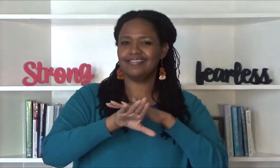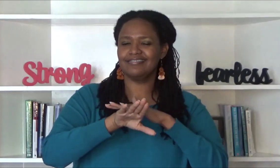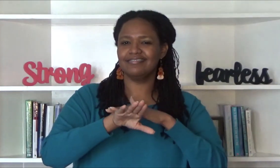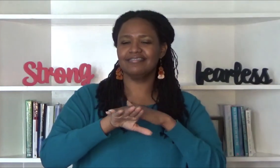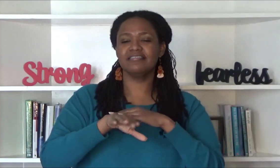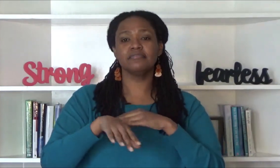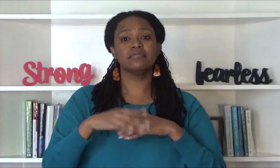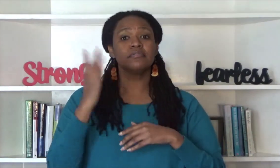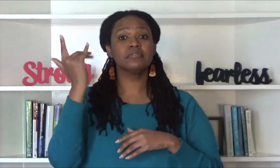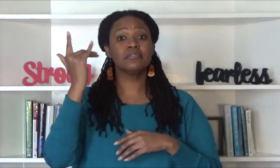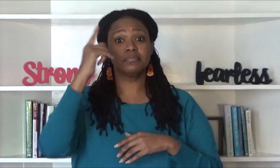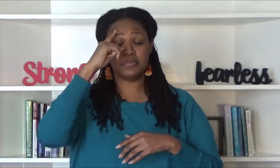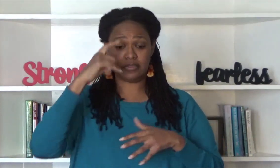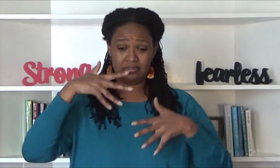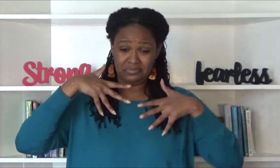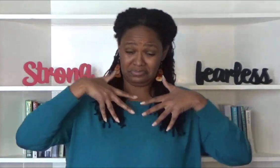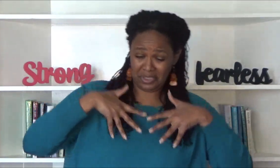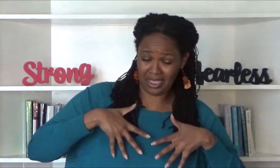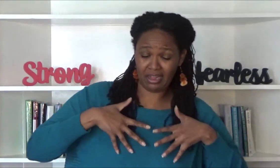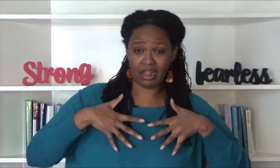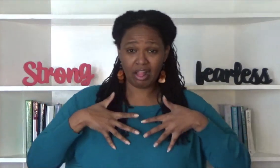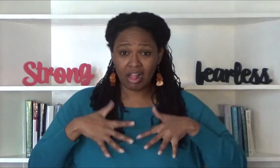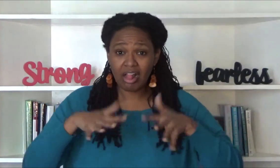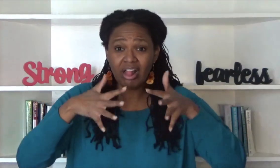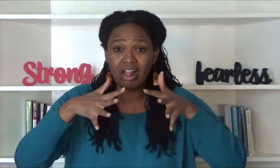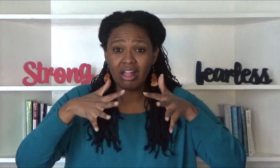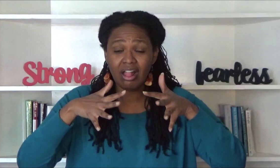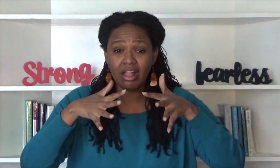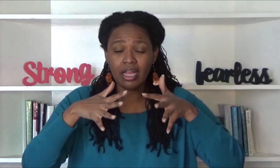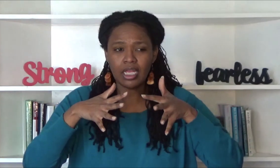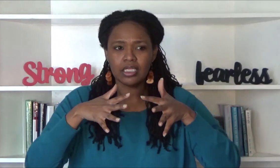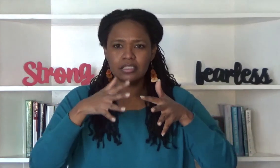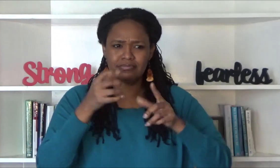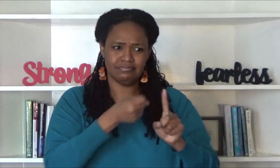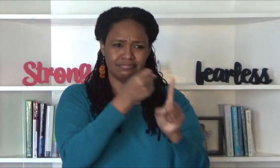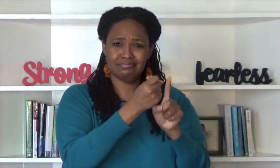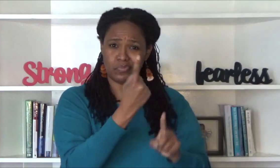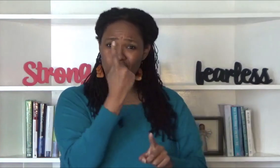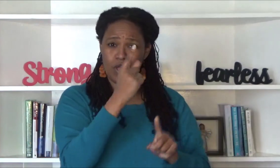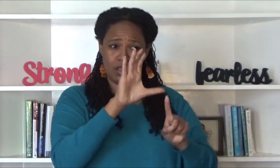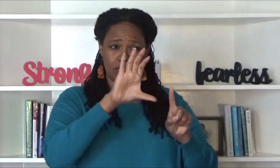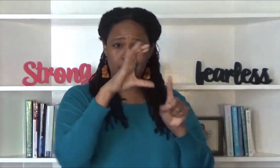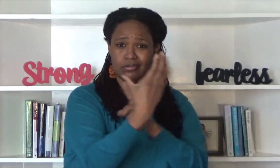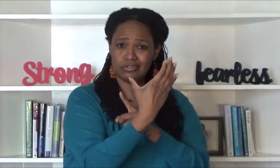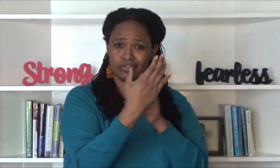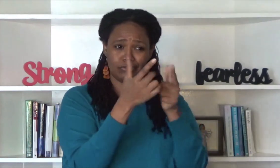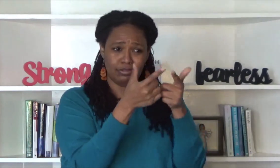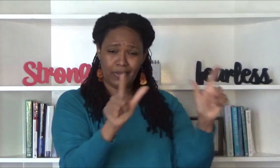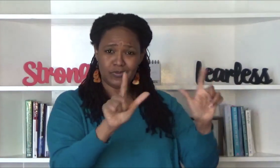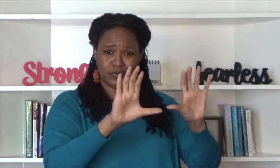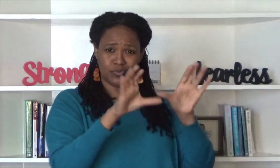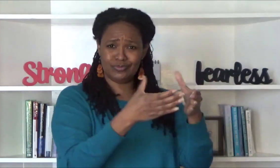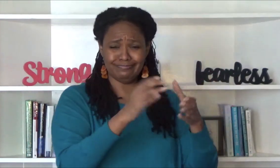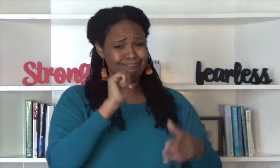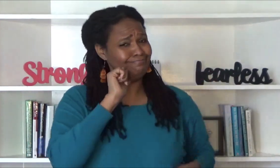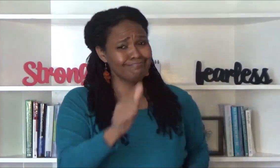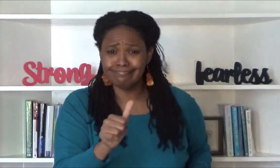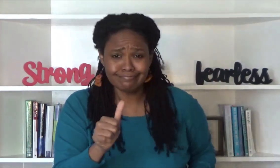because depression and anxiety have no cultural or linguistic barriers the struggle